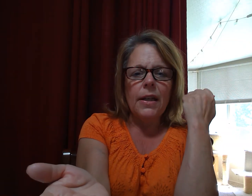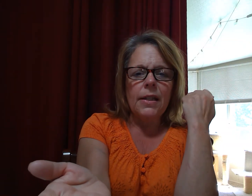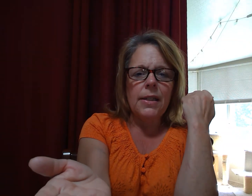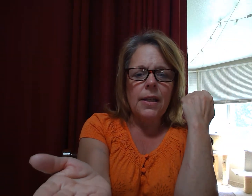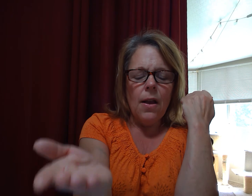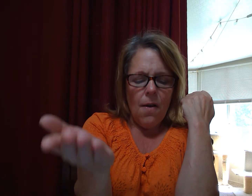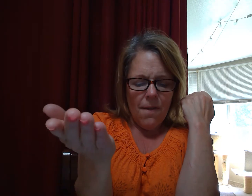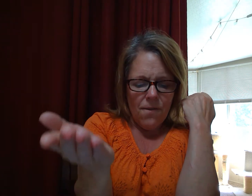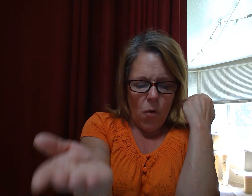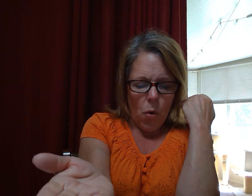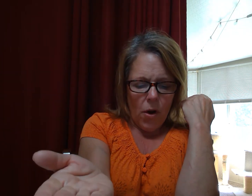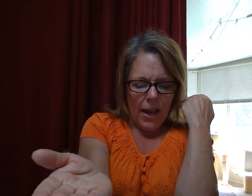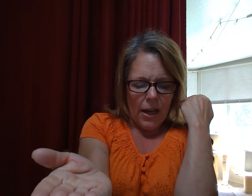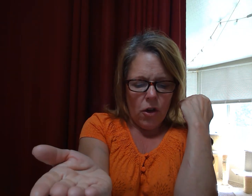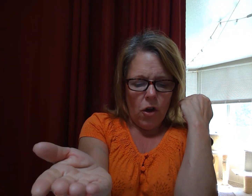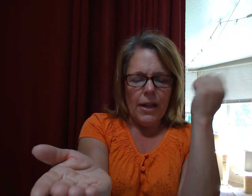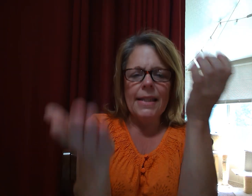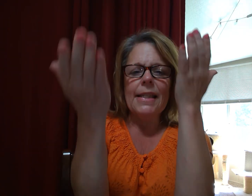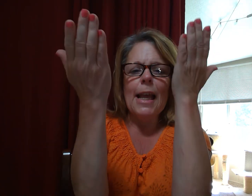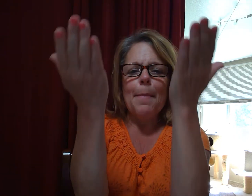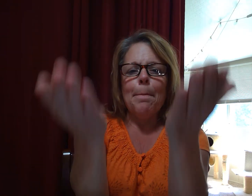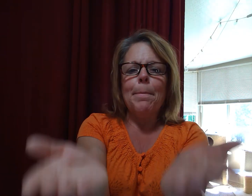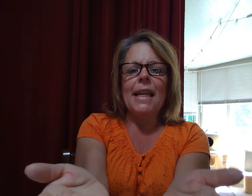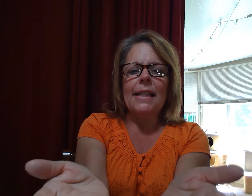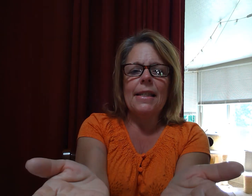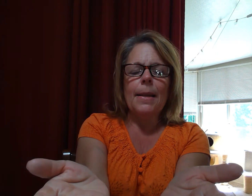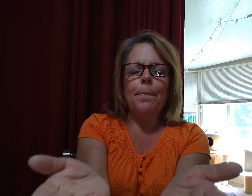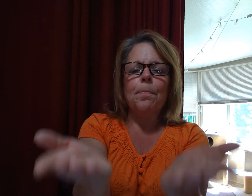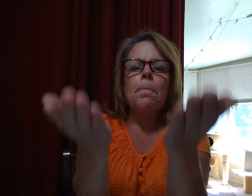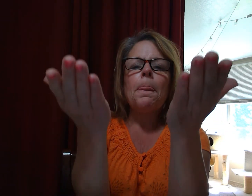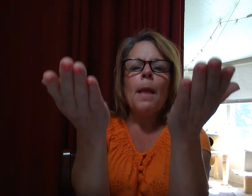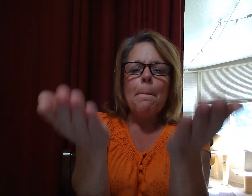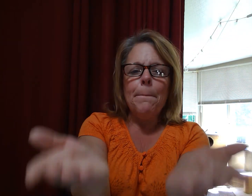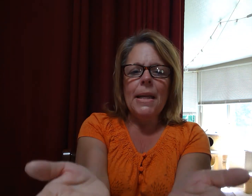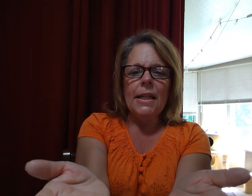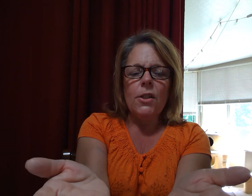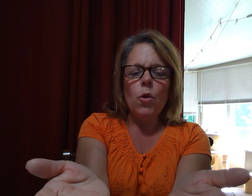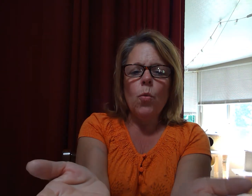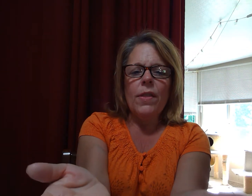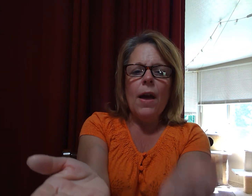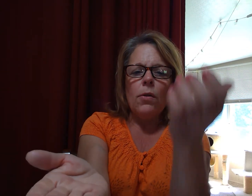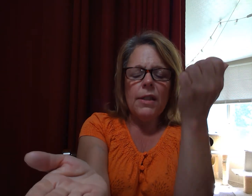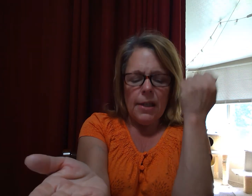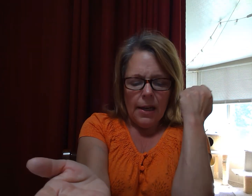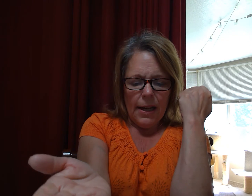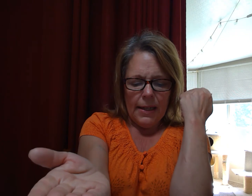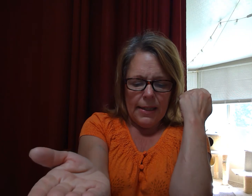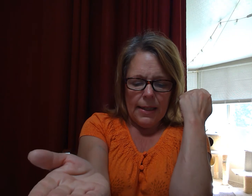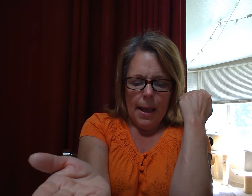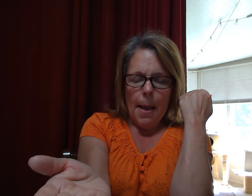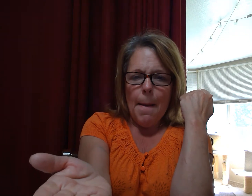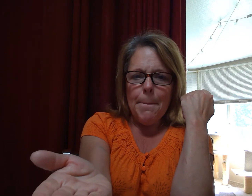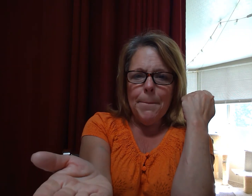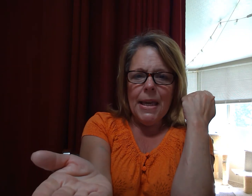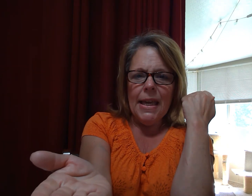It's voi. Good. Say meat. Meat. Without t. It's me.